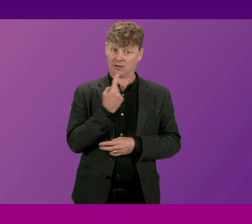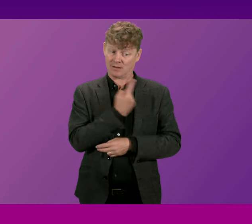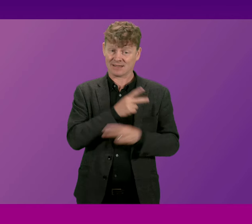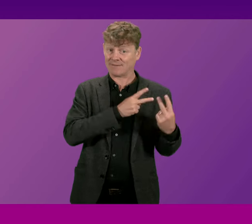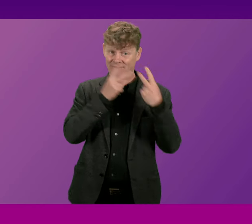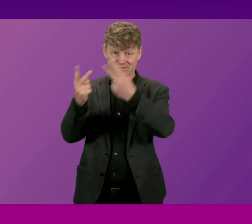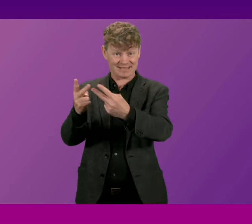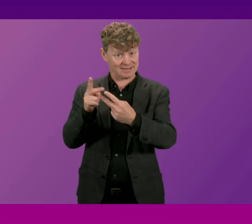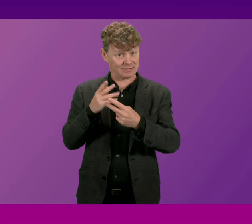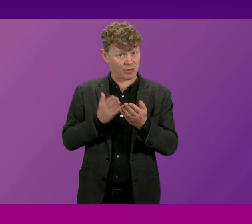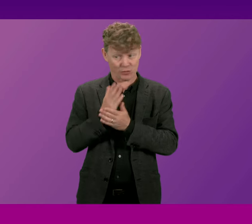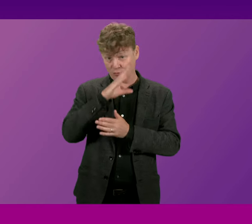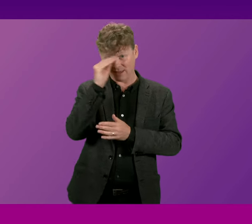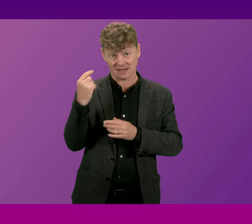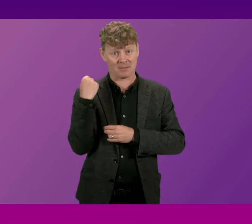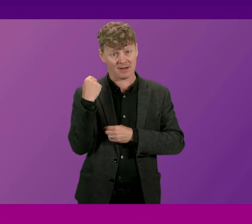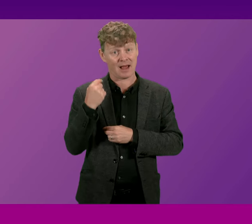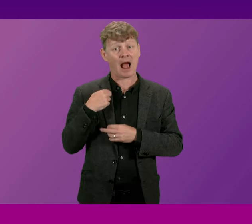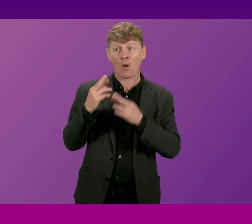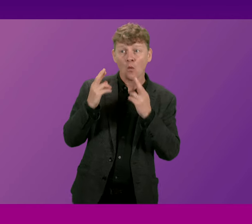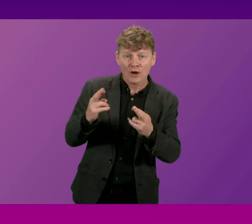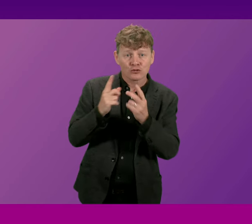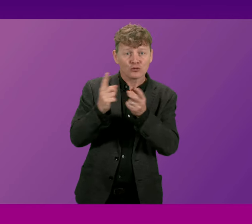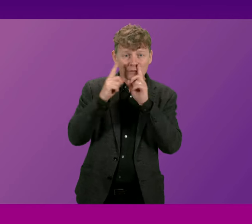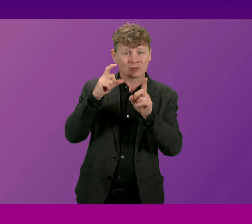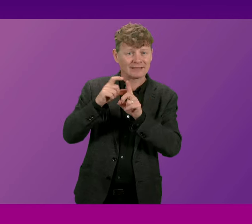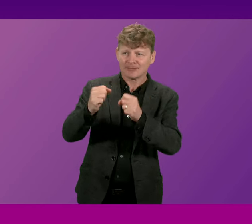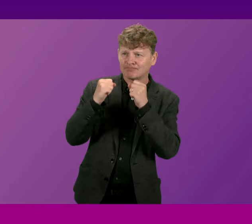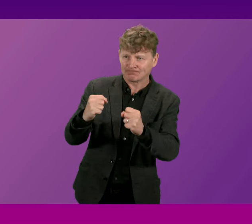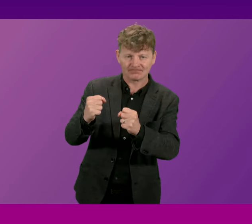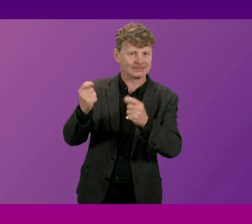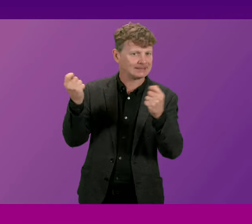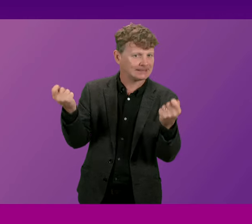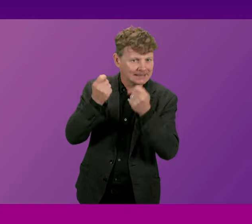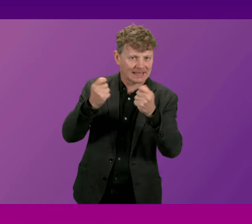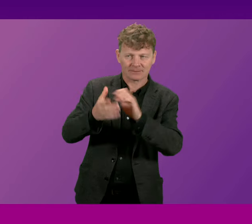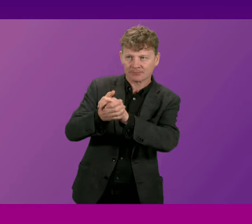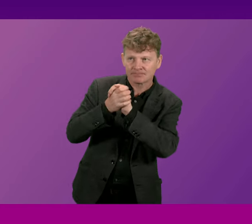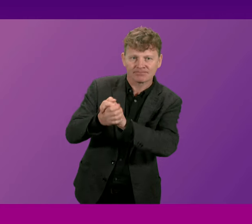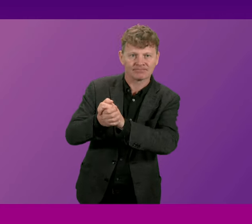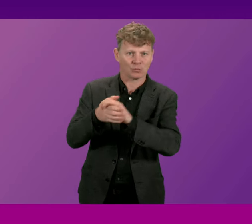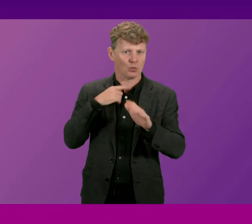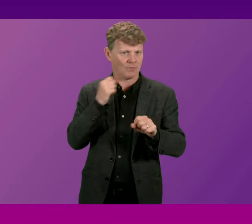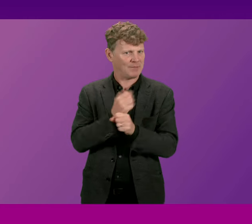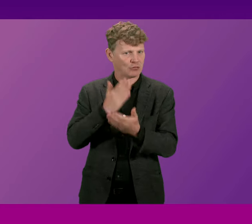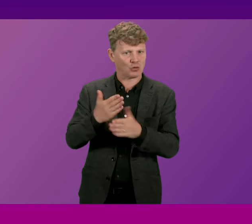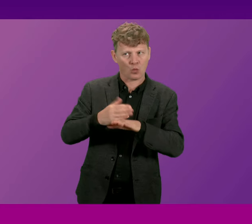and I wish the University of Dundee every success and the Government will work collaboratively to ensure that is enhanced